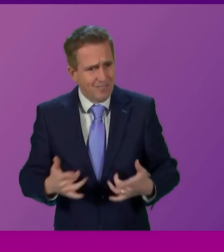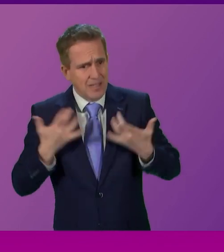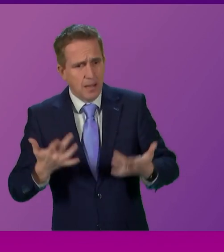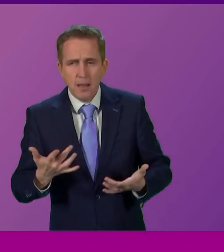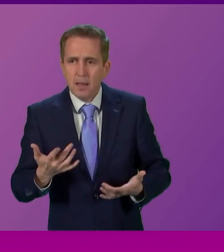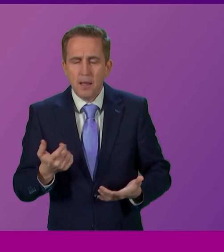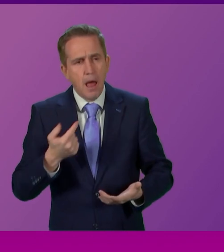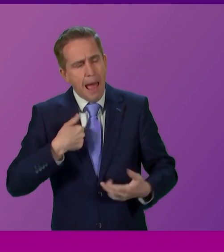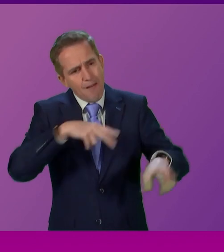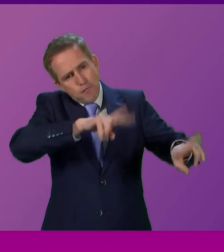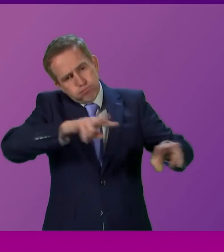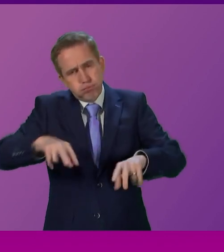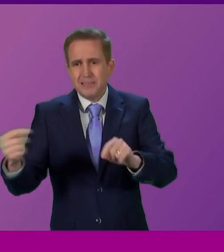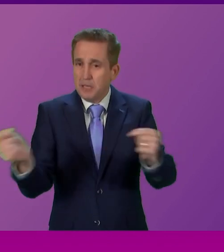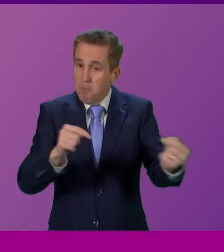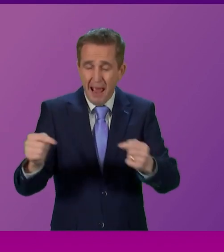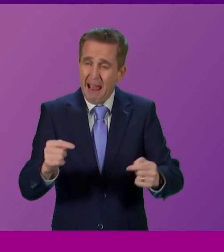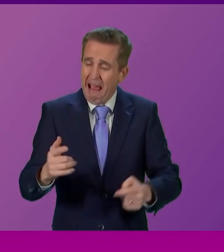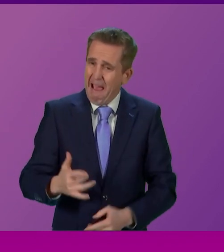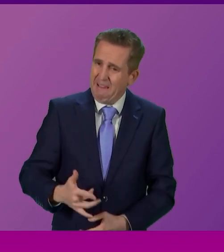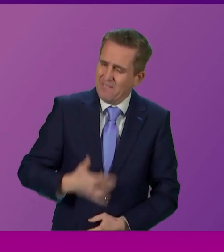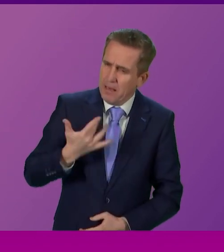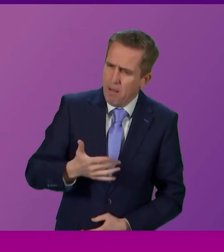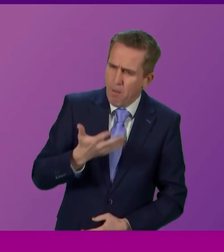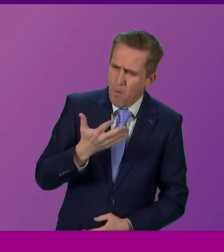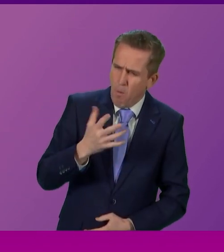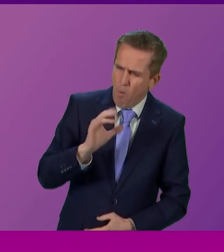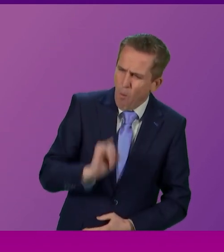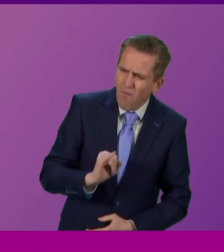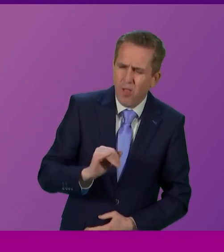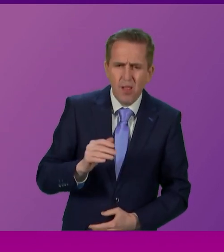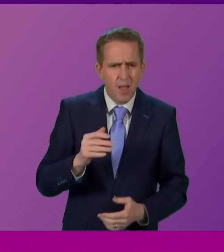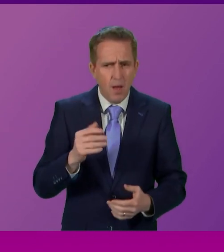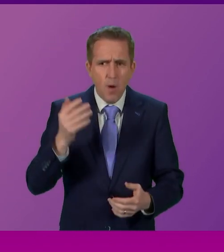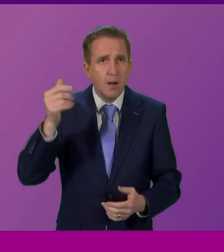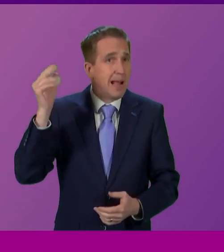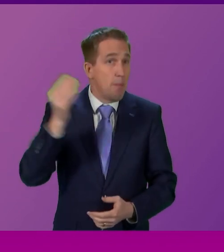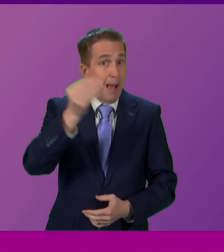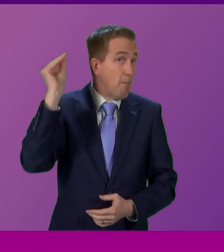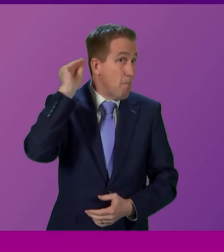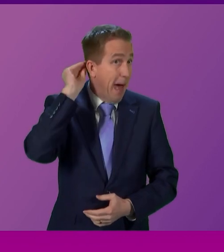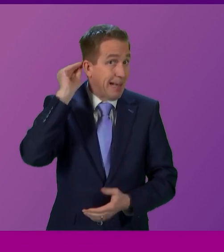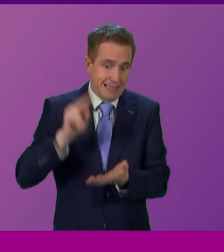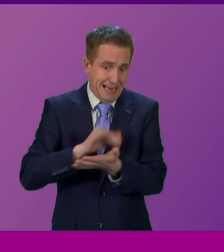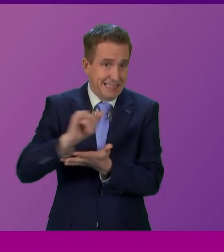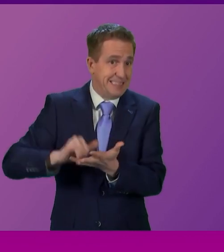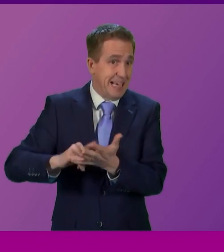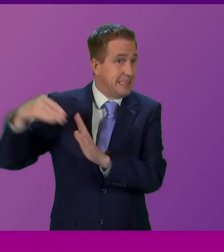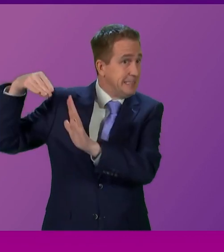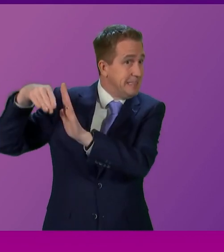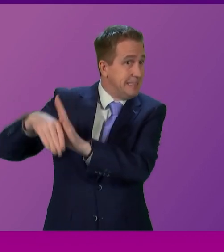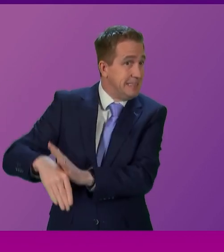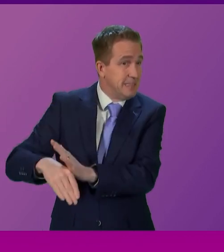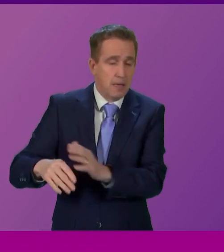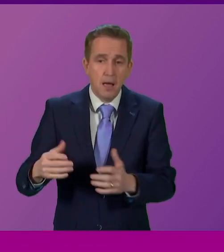today's debate unedifying as outside of this place our NHS is on its knees. And I do not know how our hard